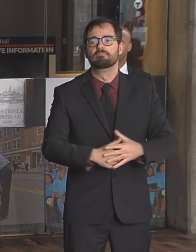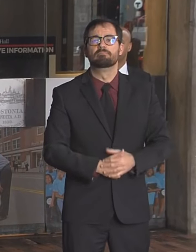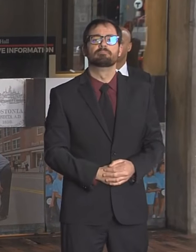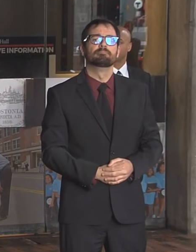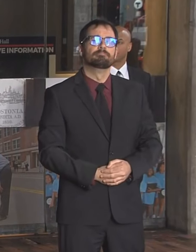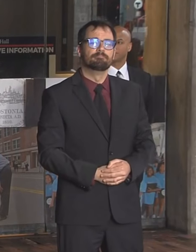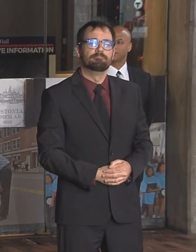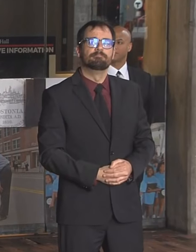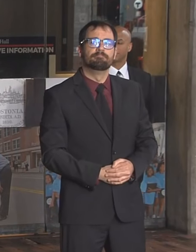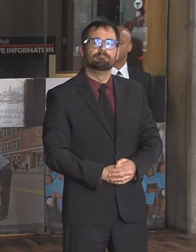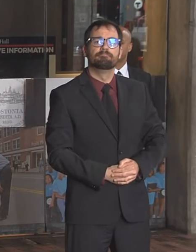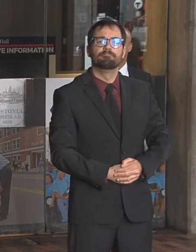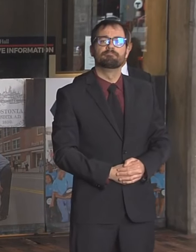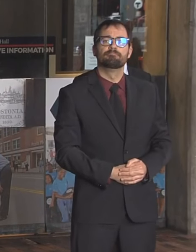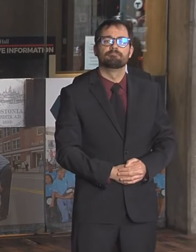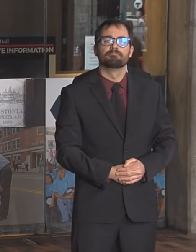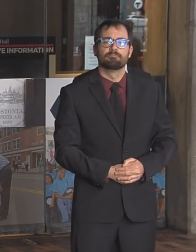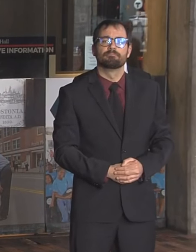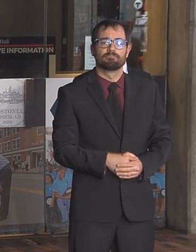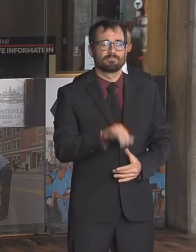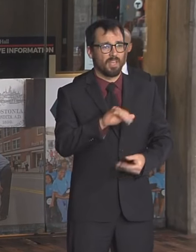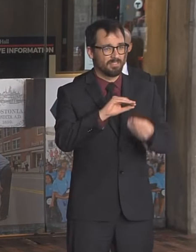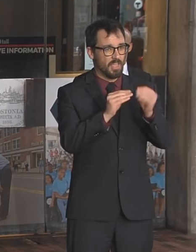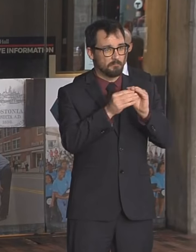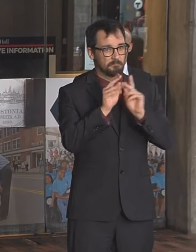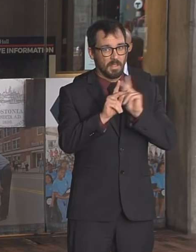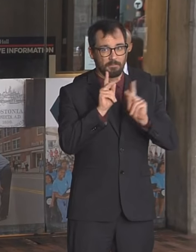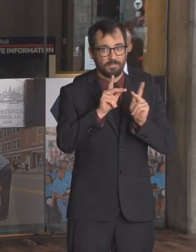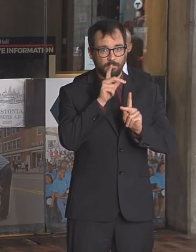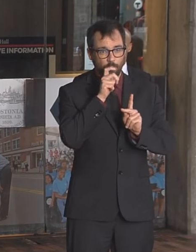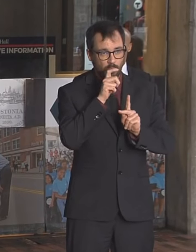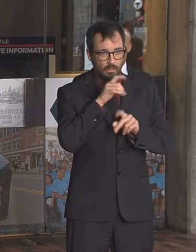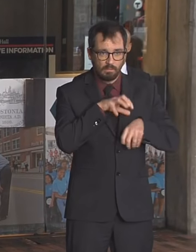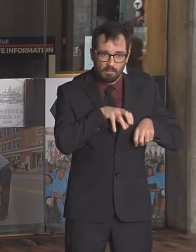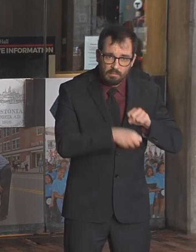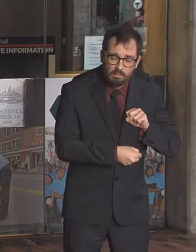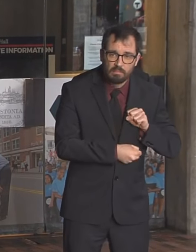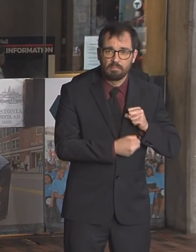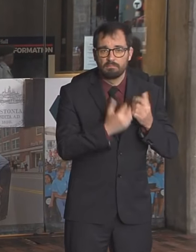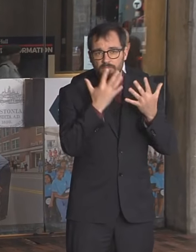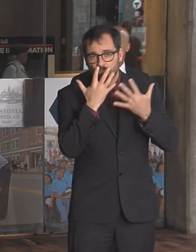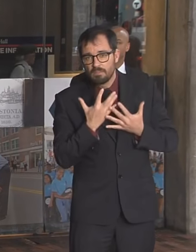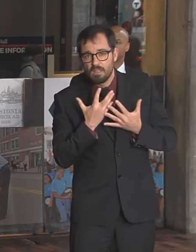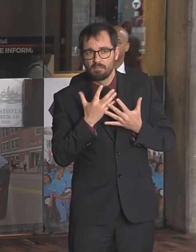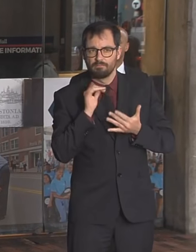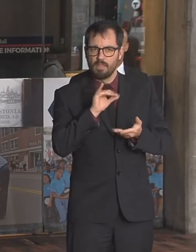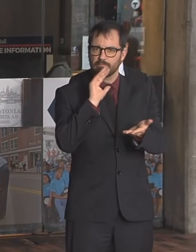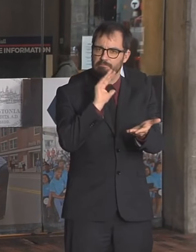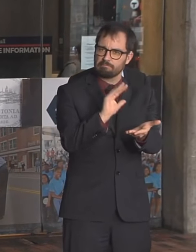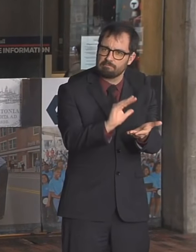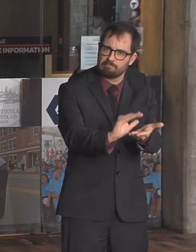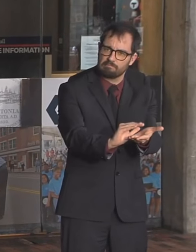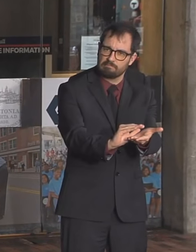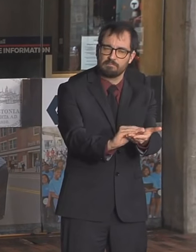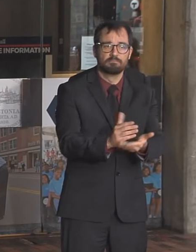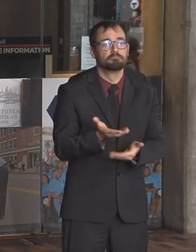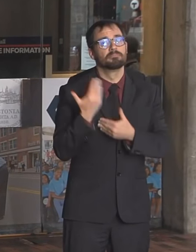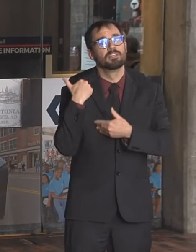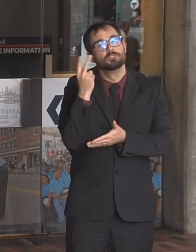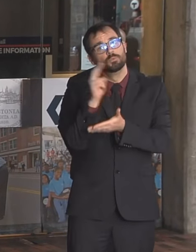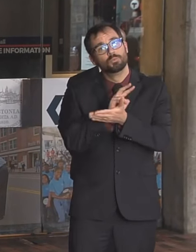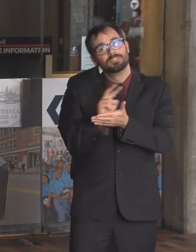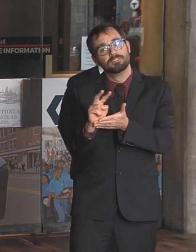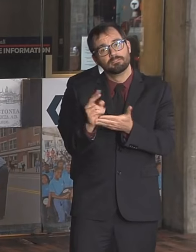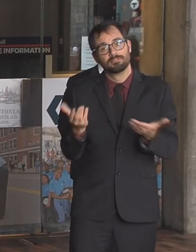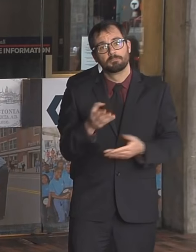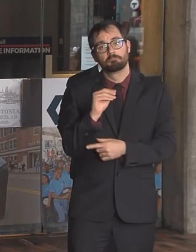a reminder for all of us today, what we've been going through over the last two weeks here in Boston and Massachusetts and in the country,